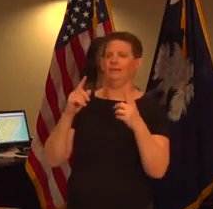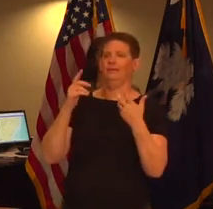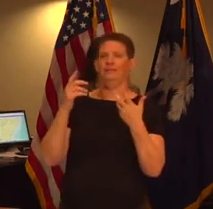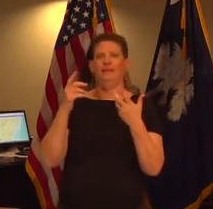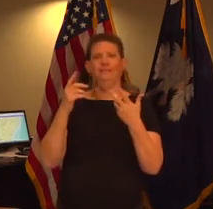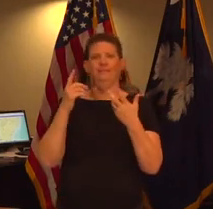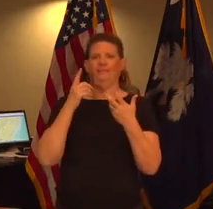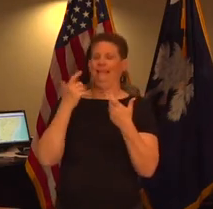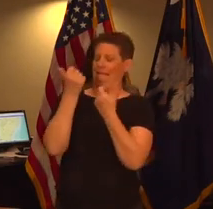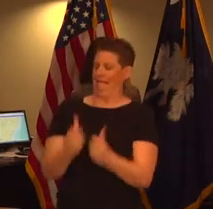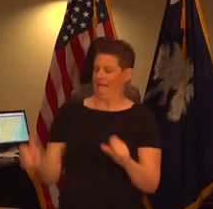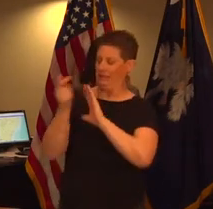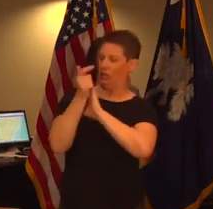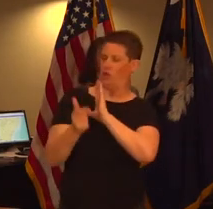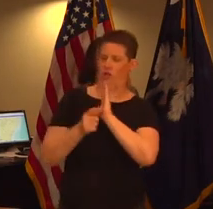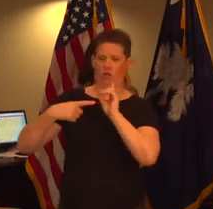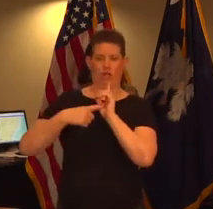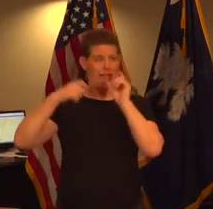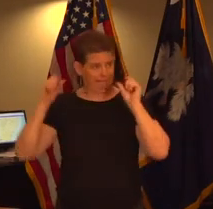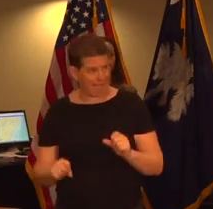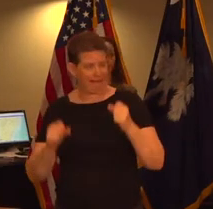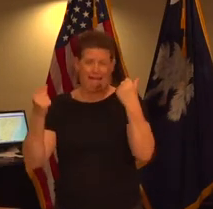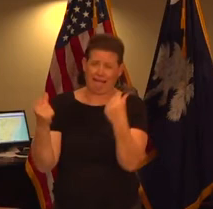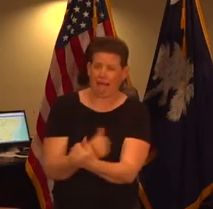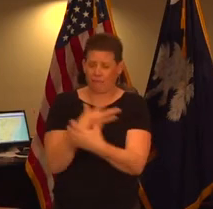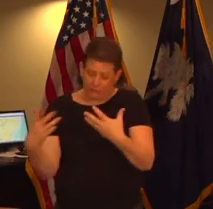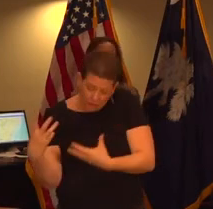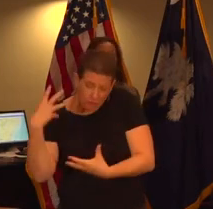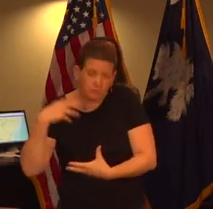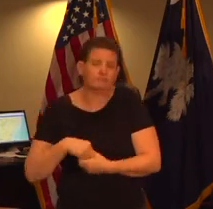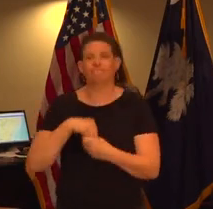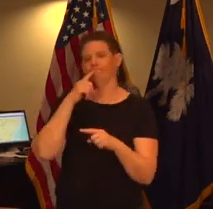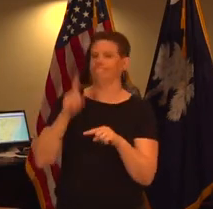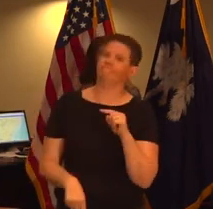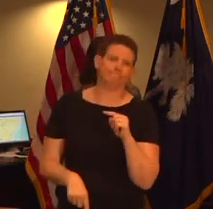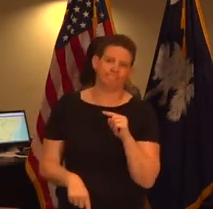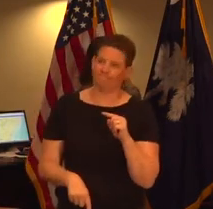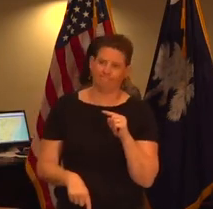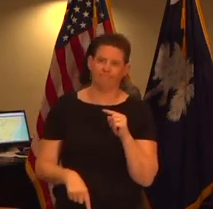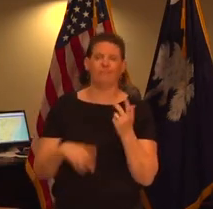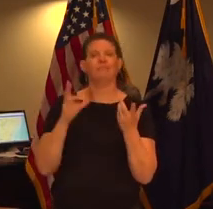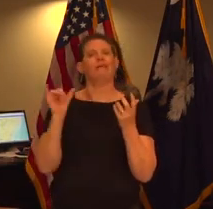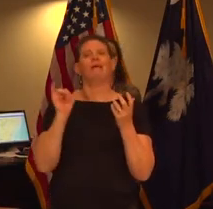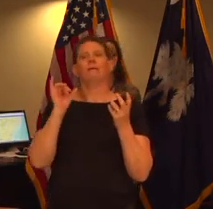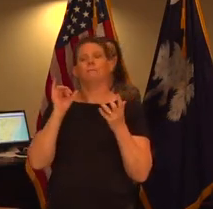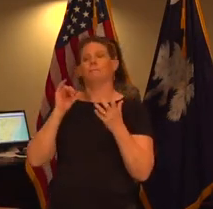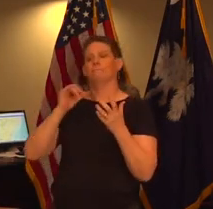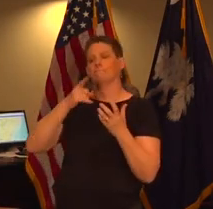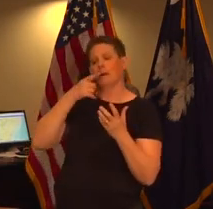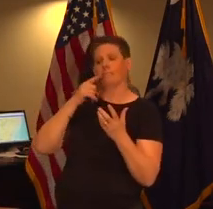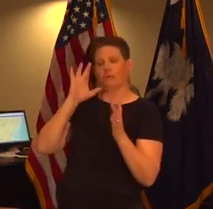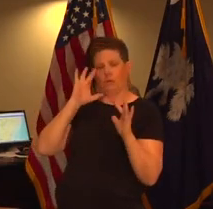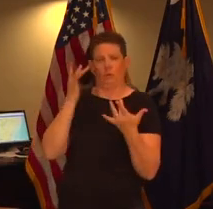situation in a list so this is as i said it's sort of like the public nuisance law which is a civil